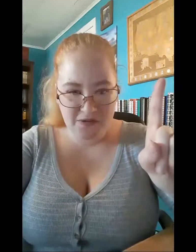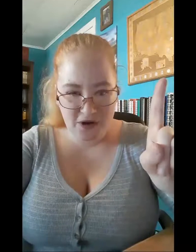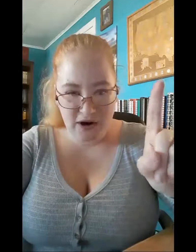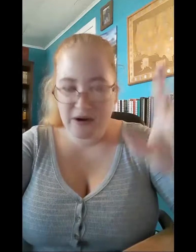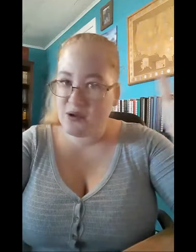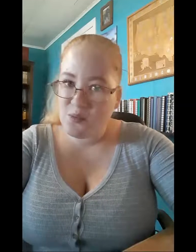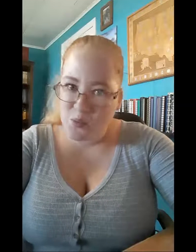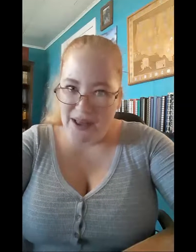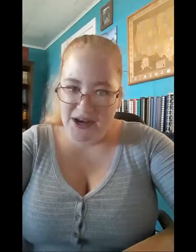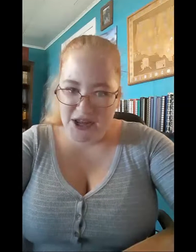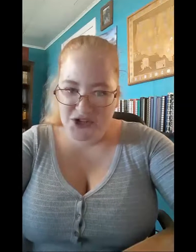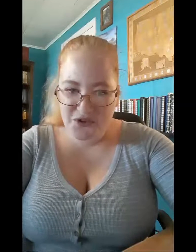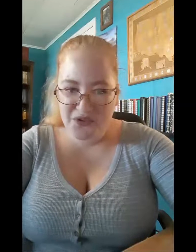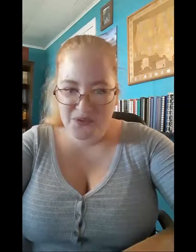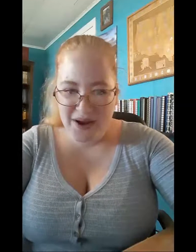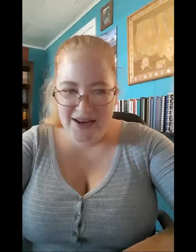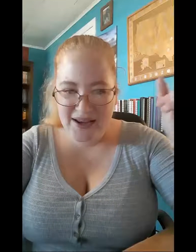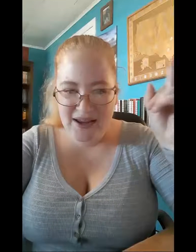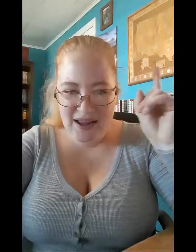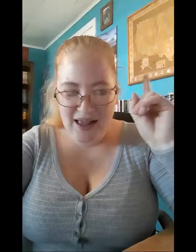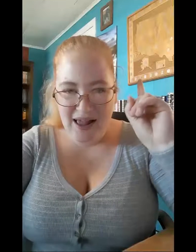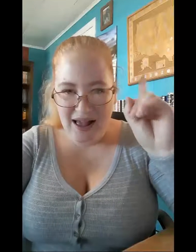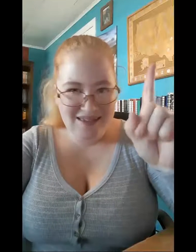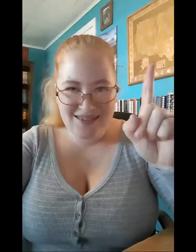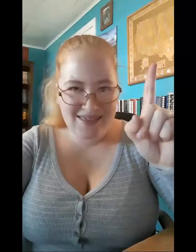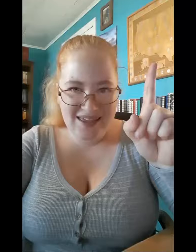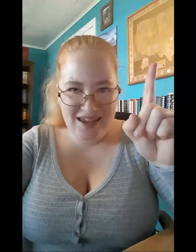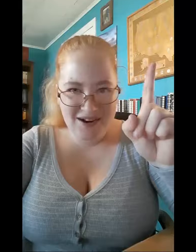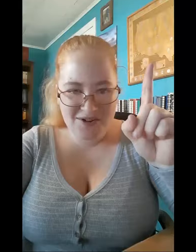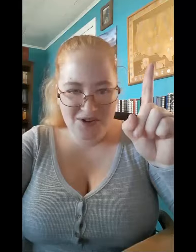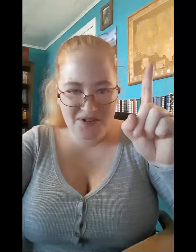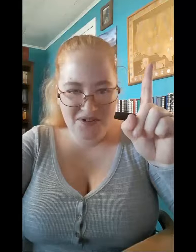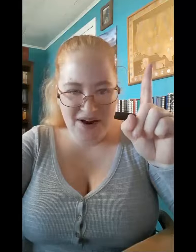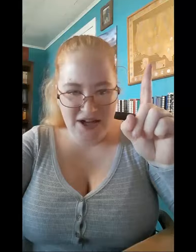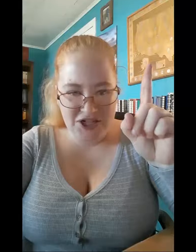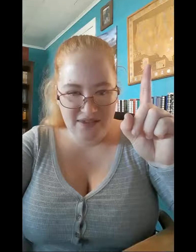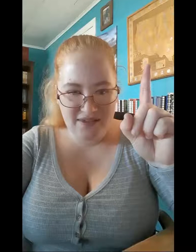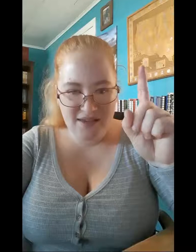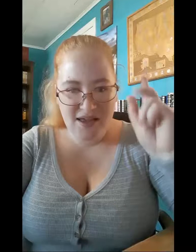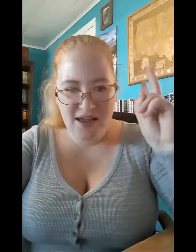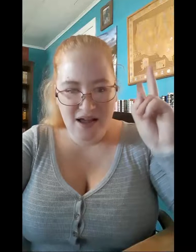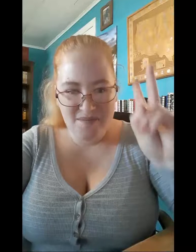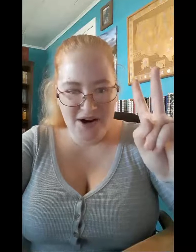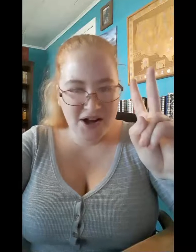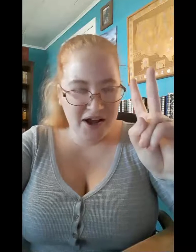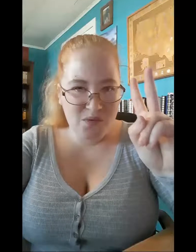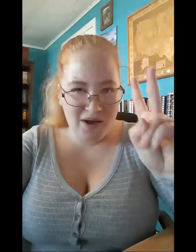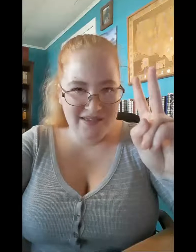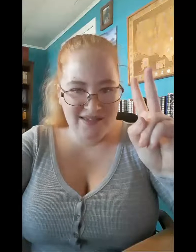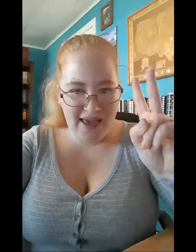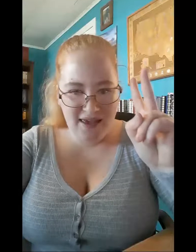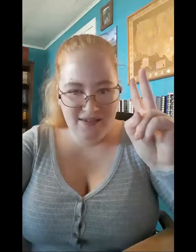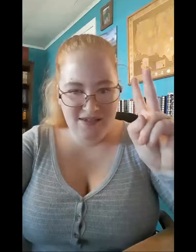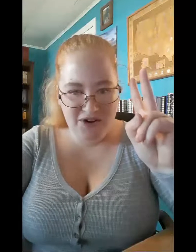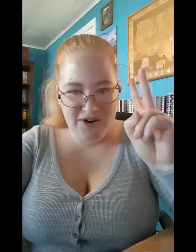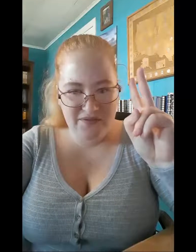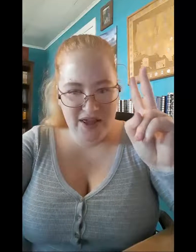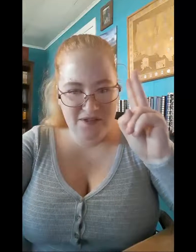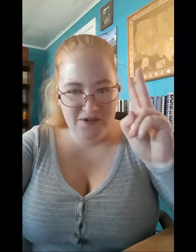star. Why did I choose this rating? I didn't like the characters' interactions. America wasn't as assertive in this